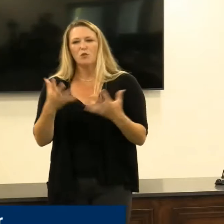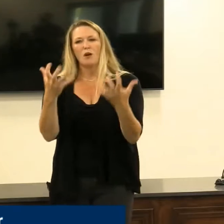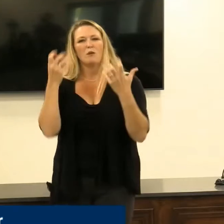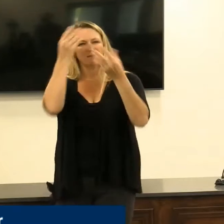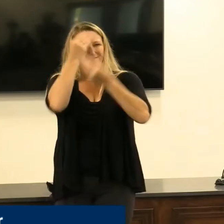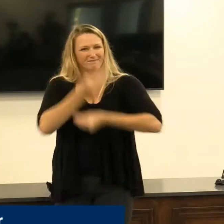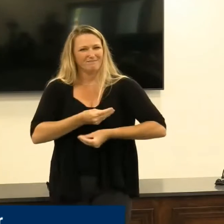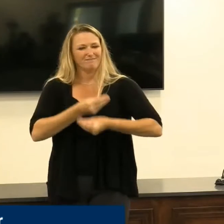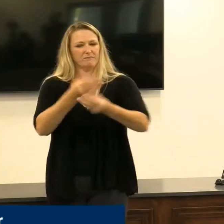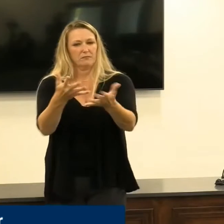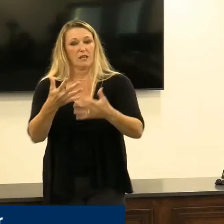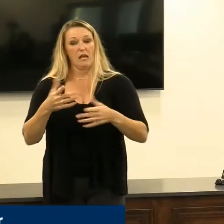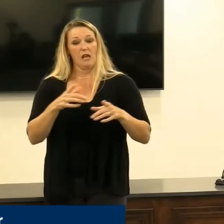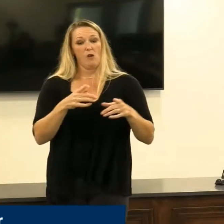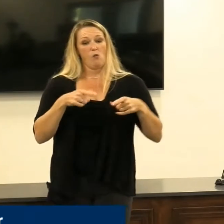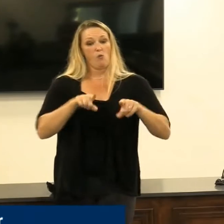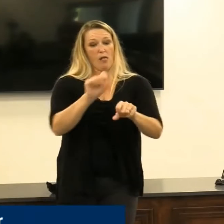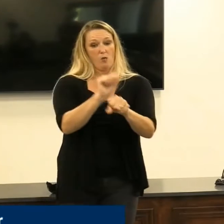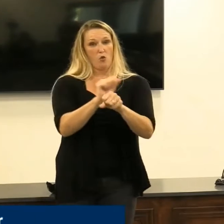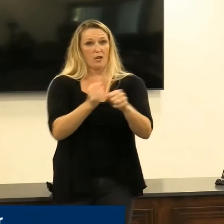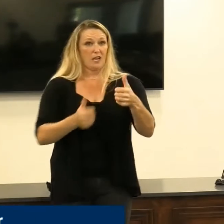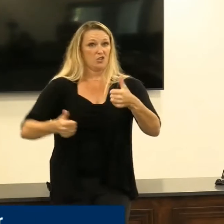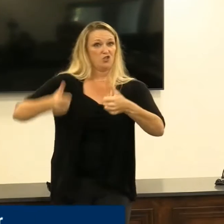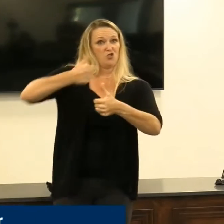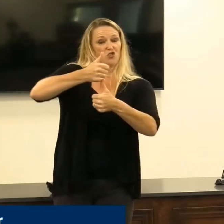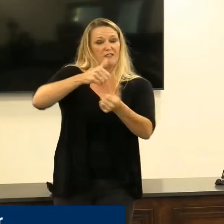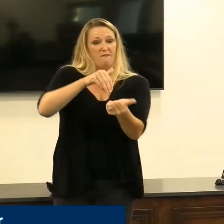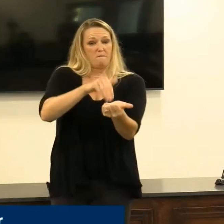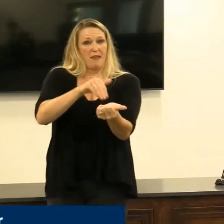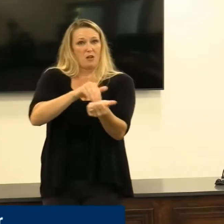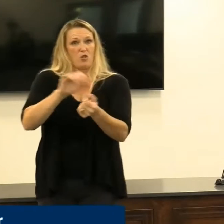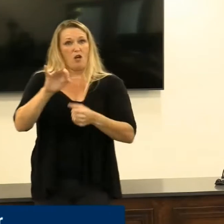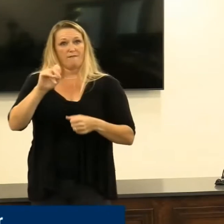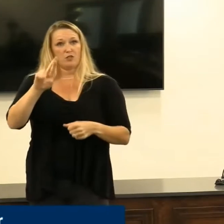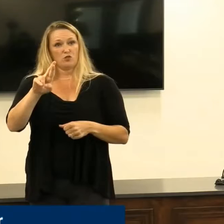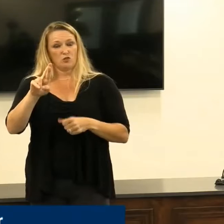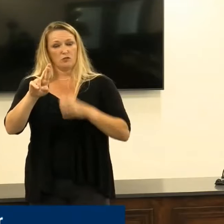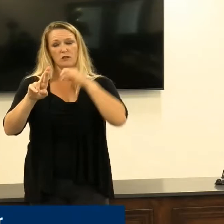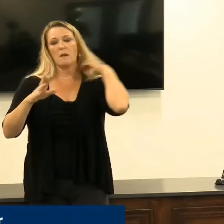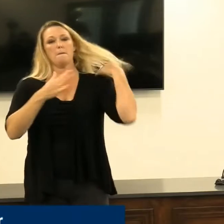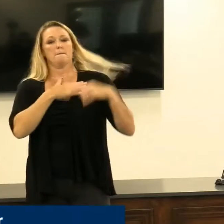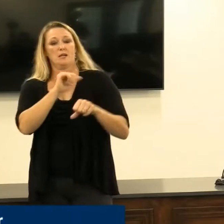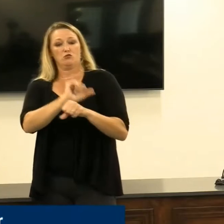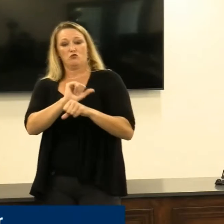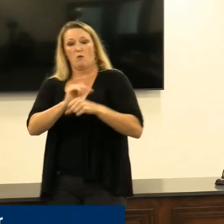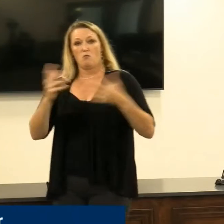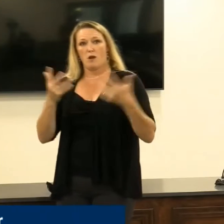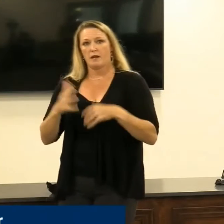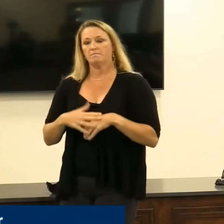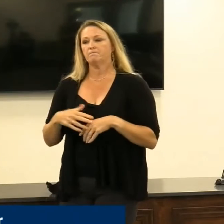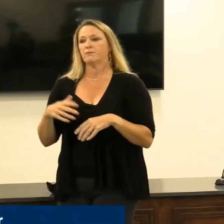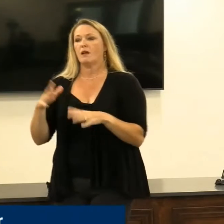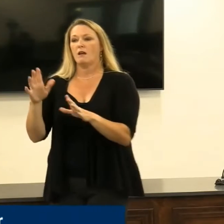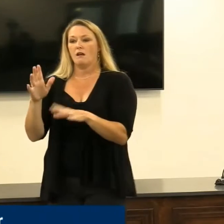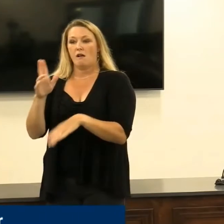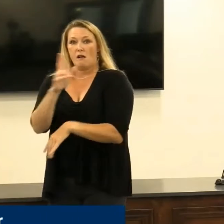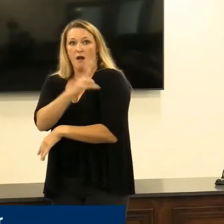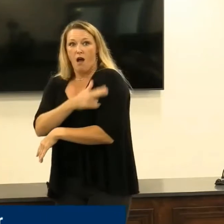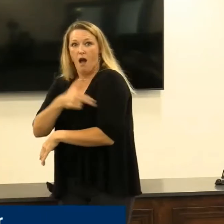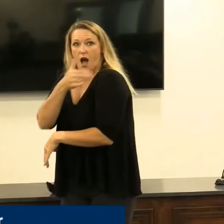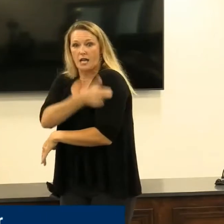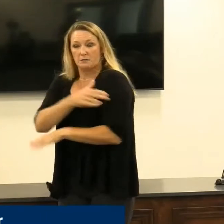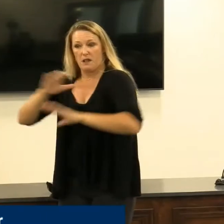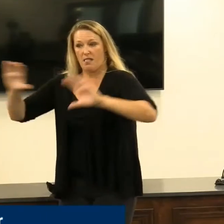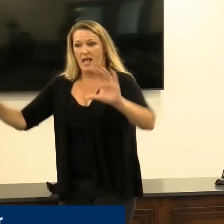hat I wear as chief medical officer where I am the liaison between what's happening in the hospital and all of our physicians,